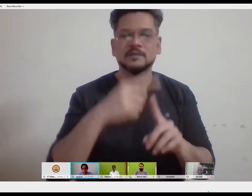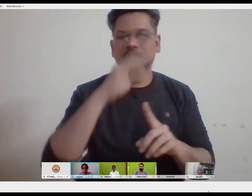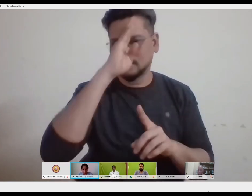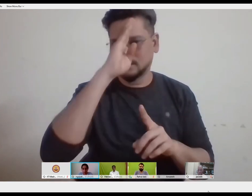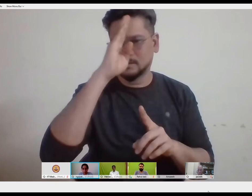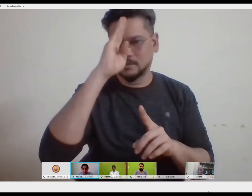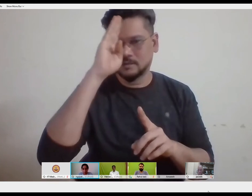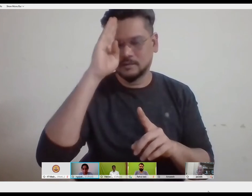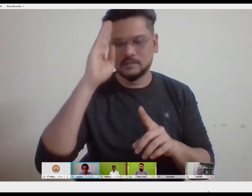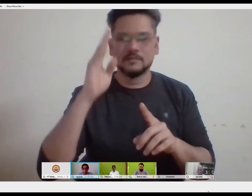tomorrow.